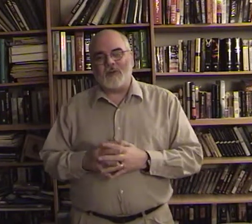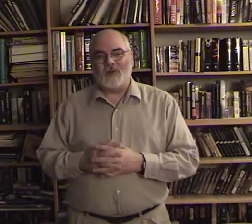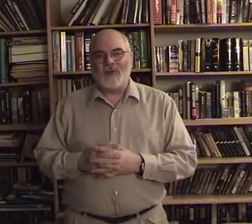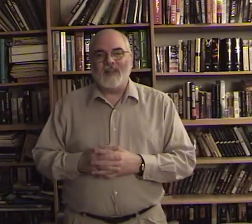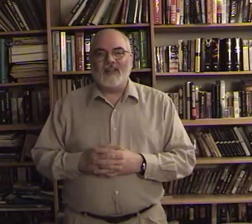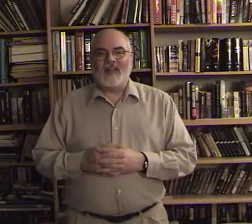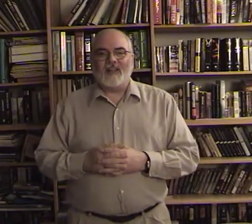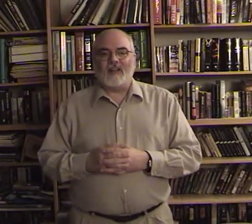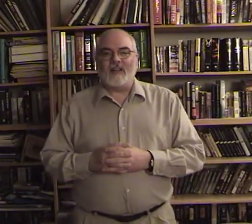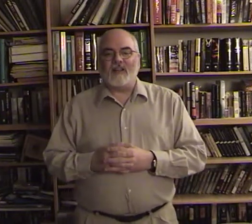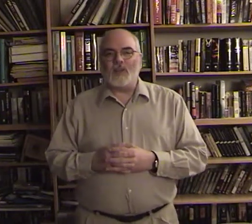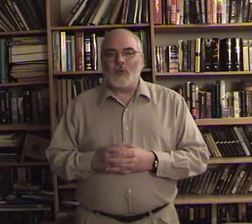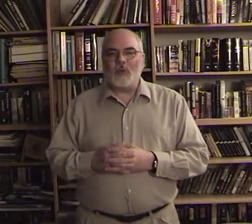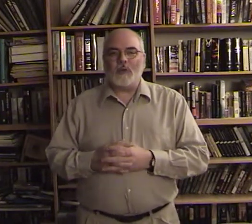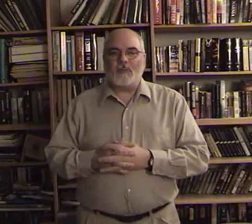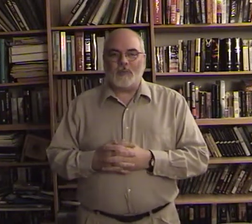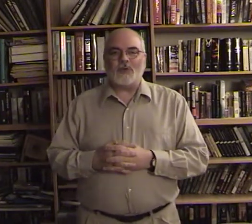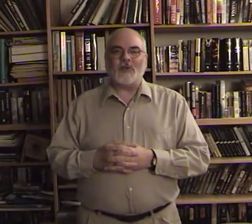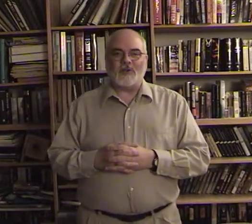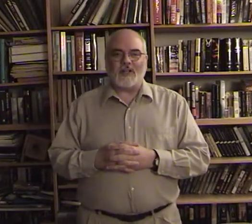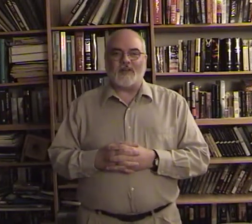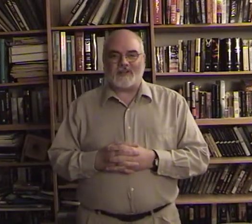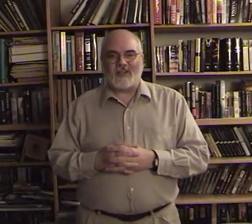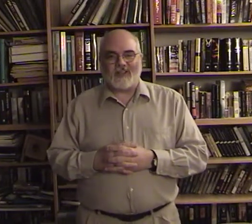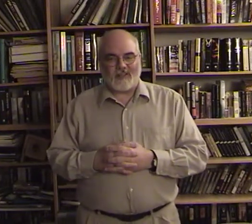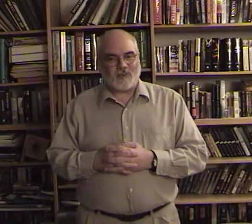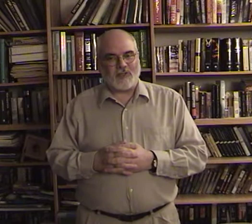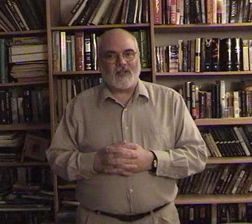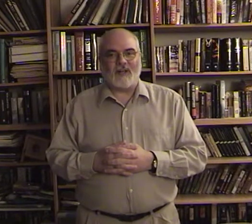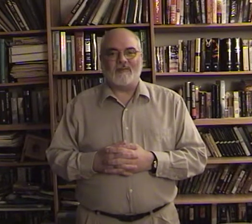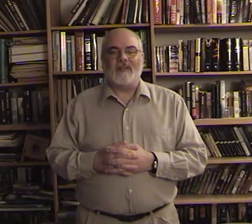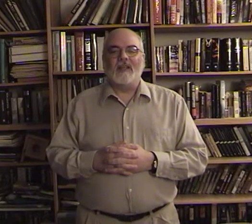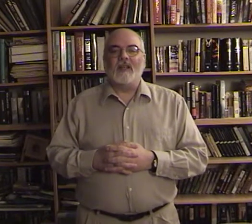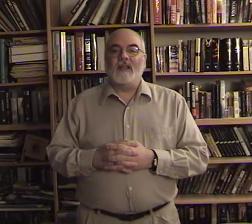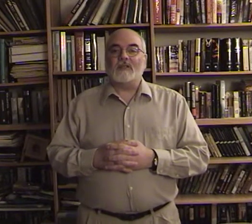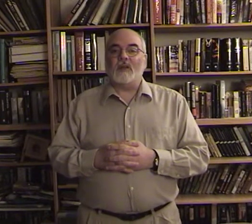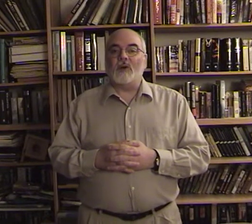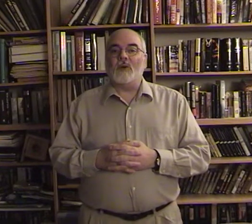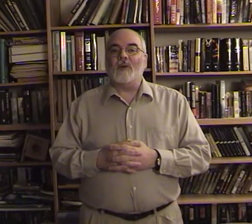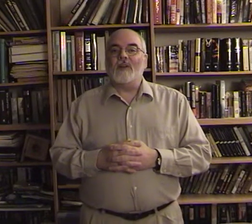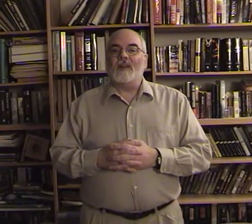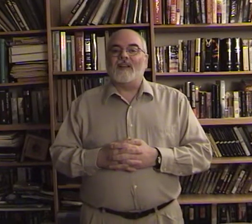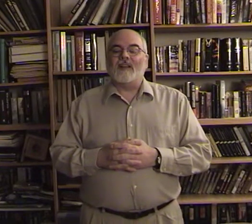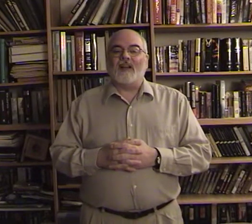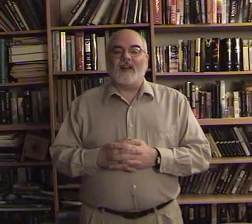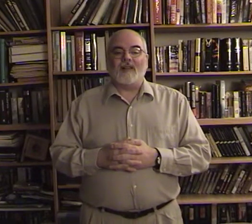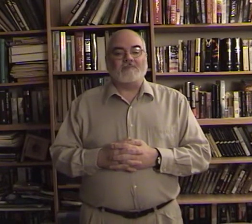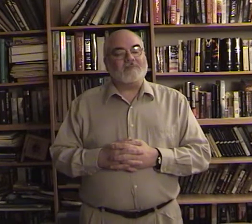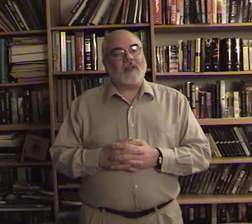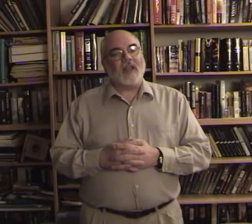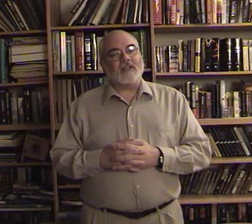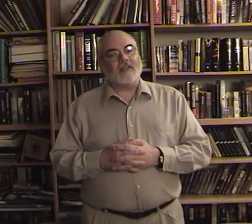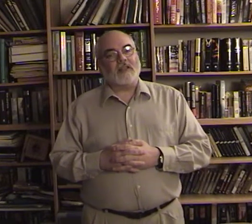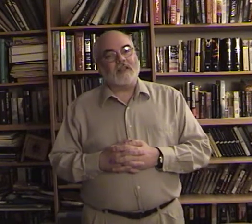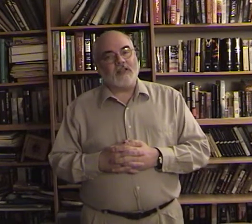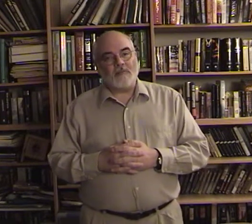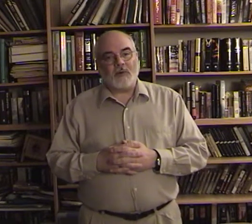do you will be pushing yourself to get this one done so it's simple